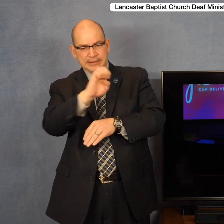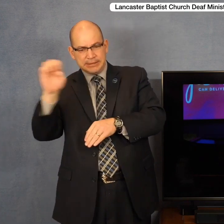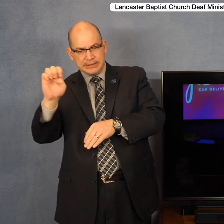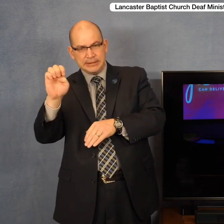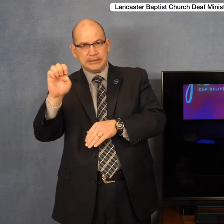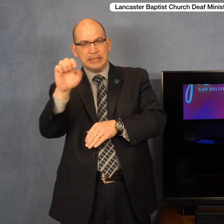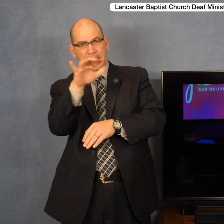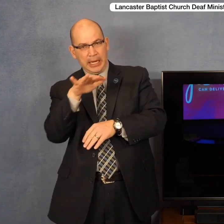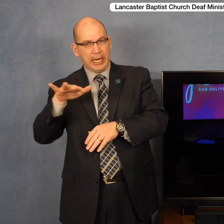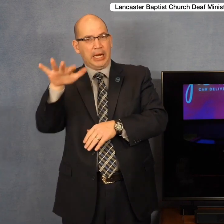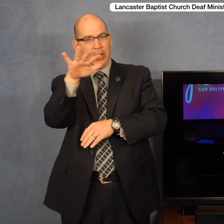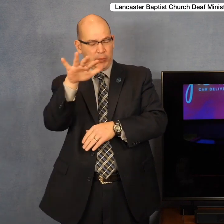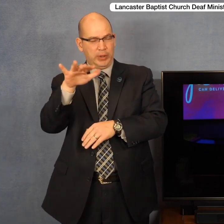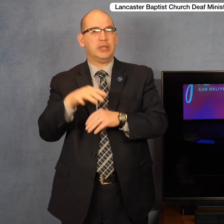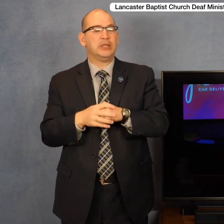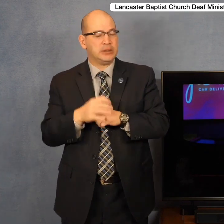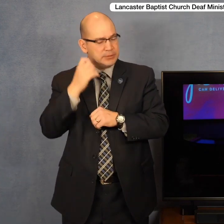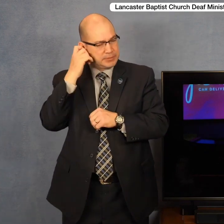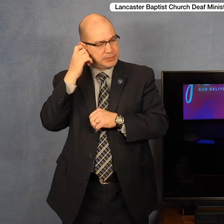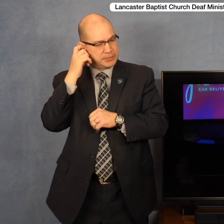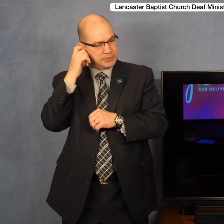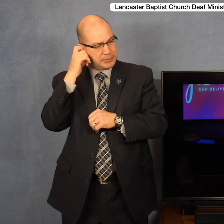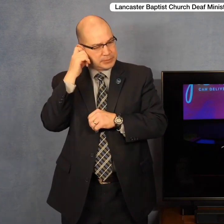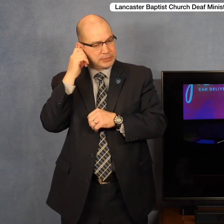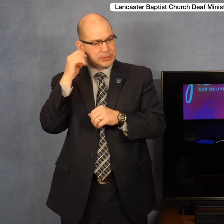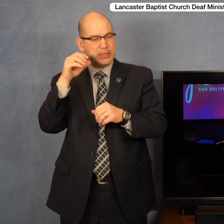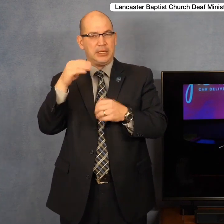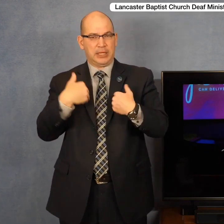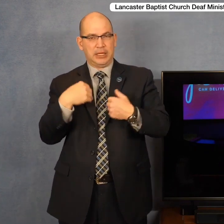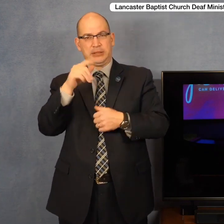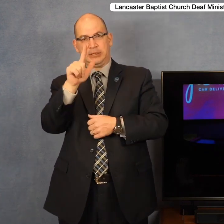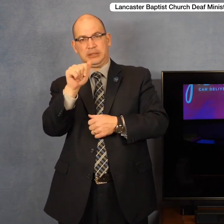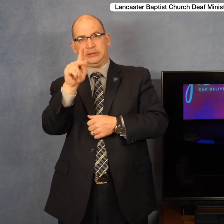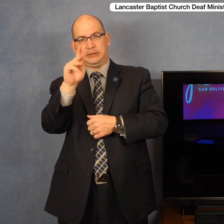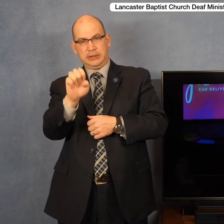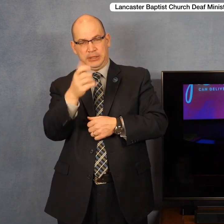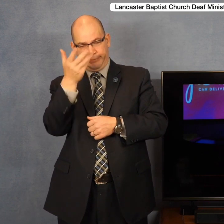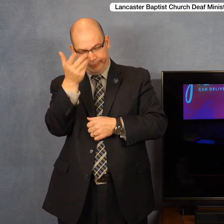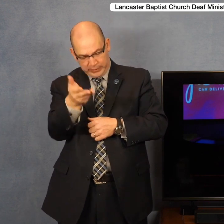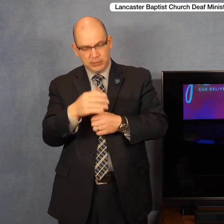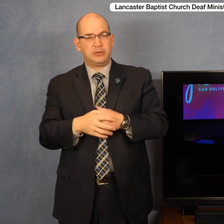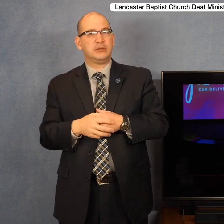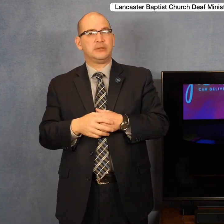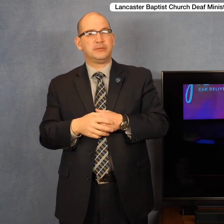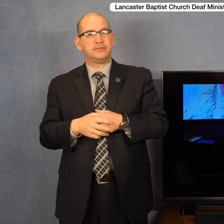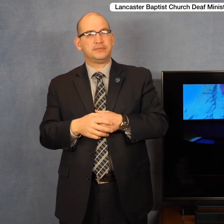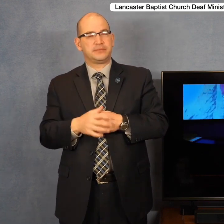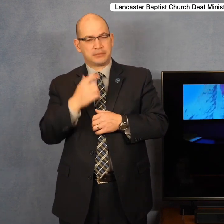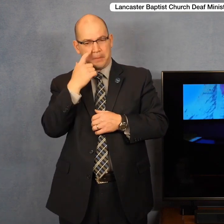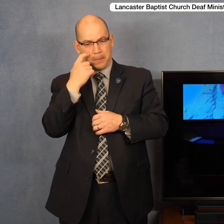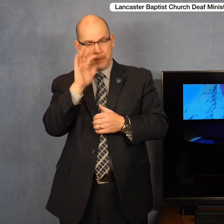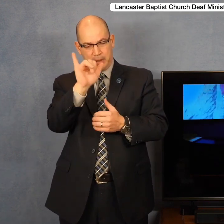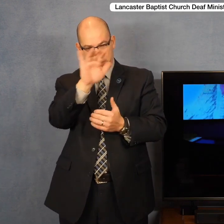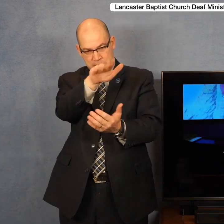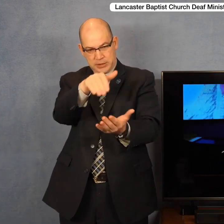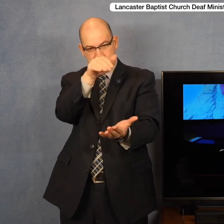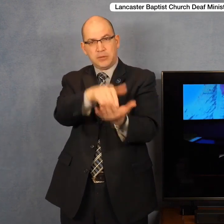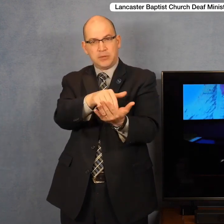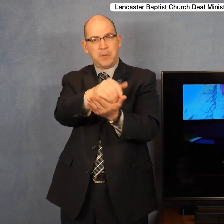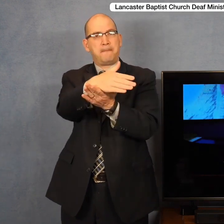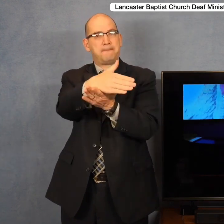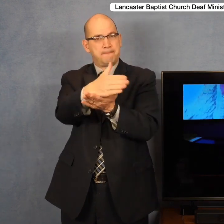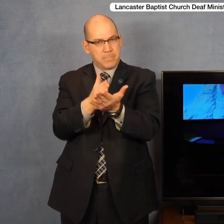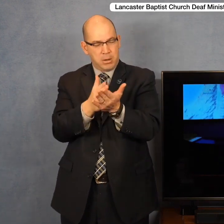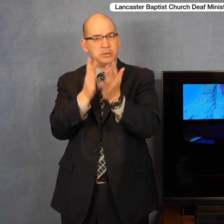sea of Tiberias, this body of water through which the Jordan River flowed, was a central part of the